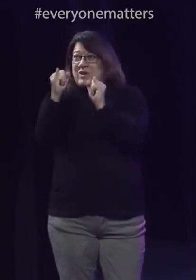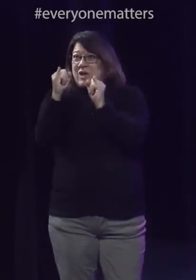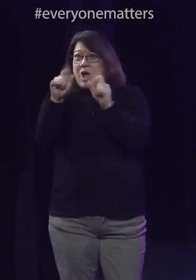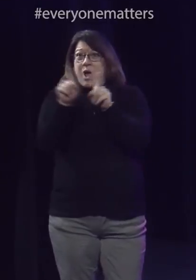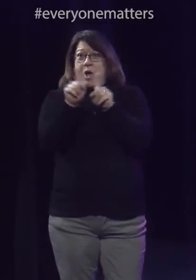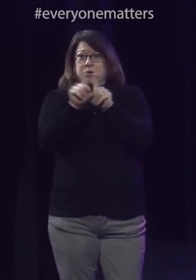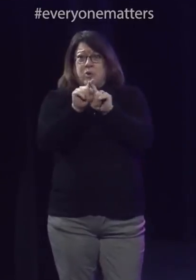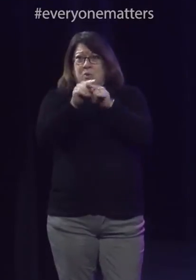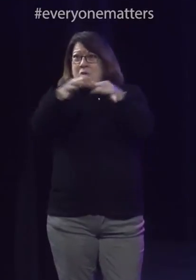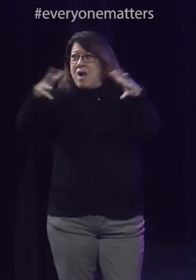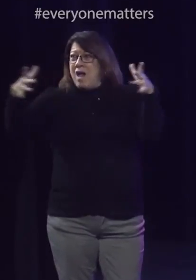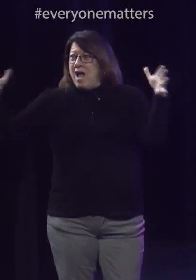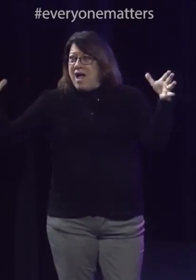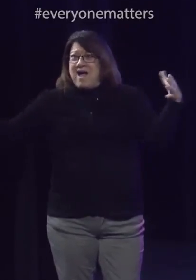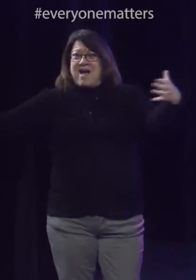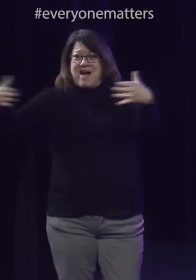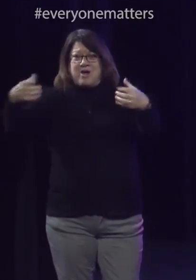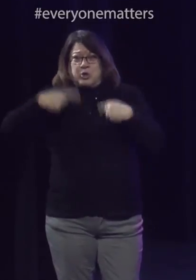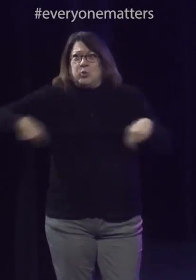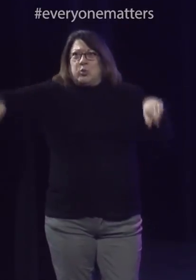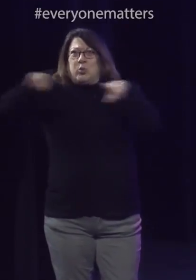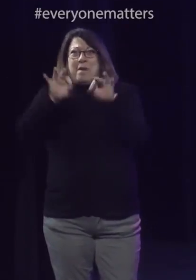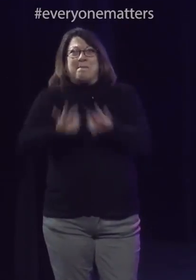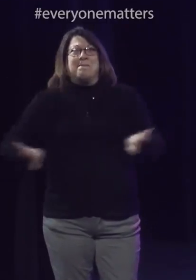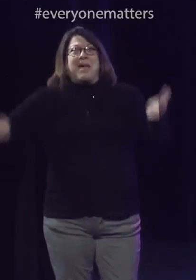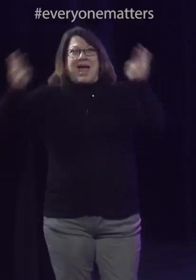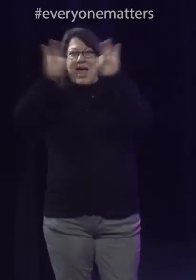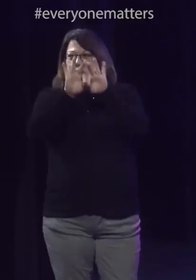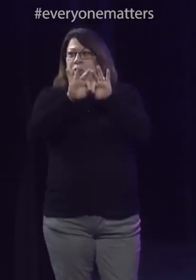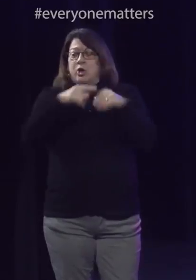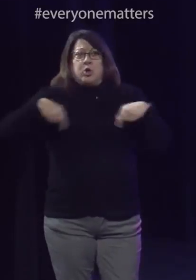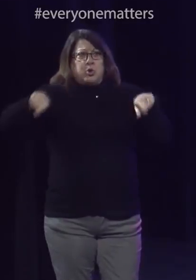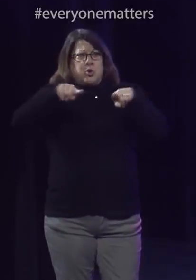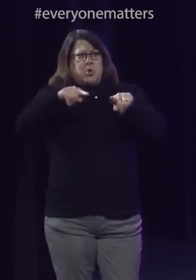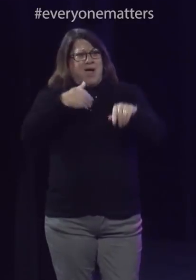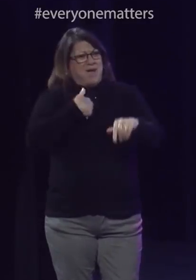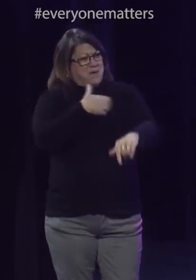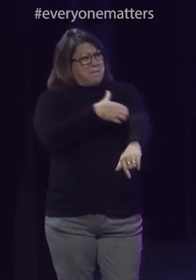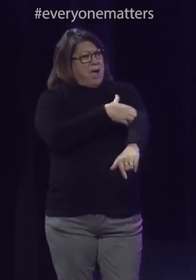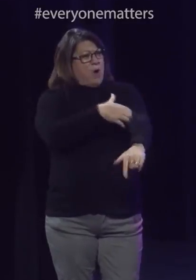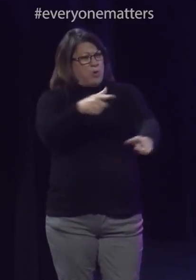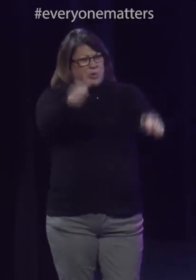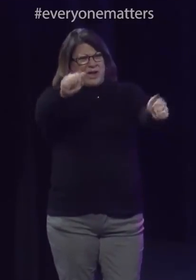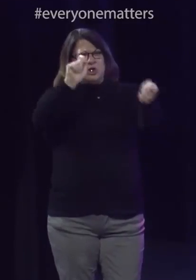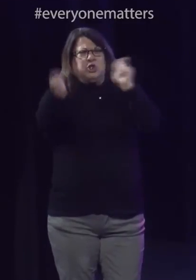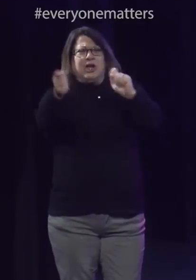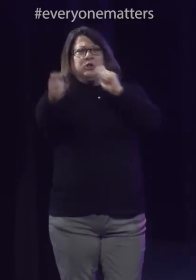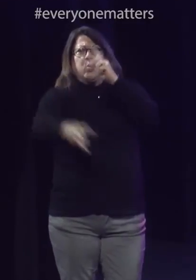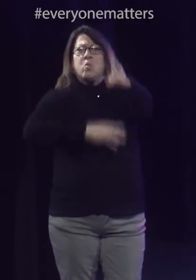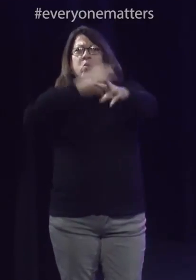collectively, you matter and you have the power to change the world. are one person.